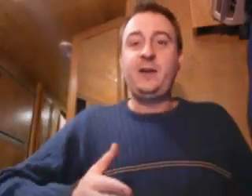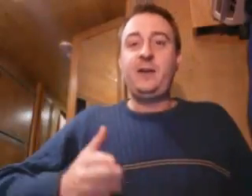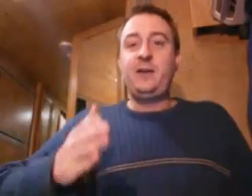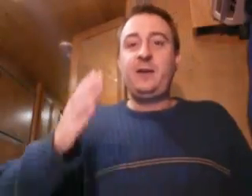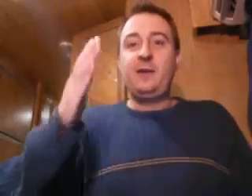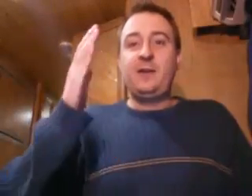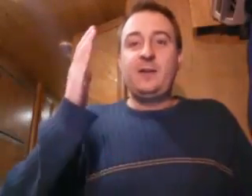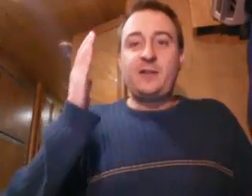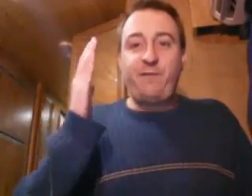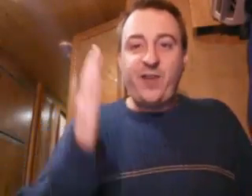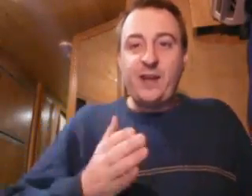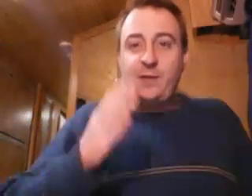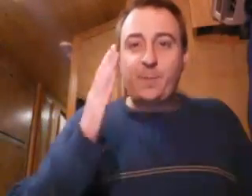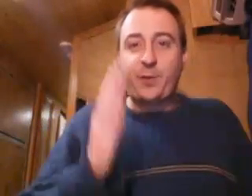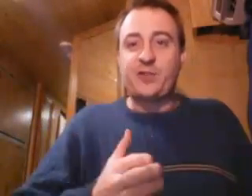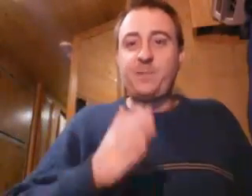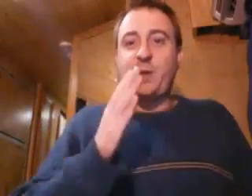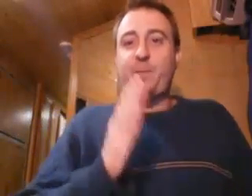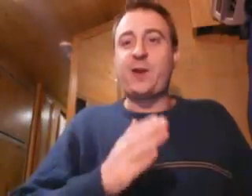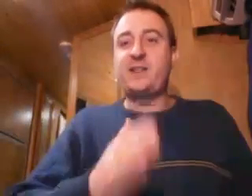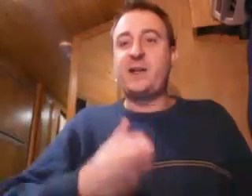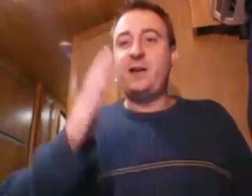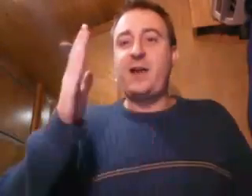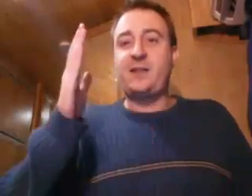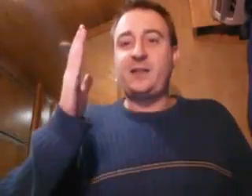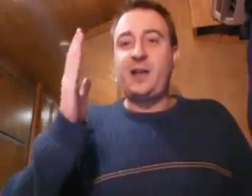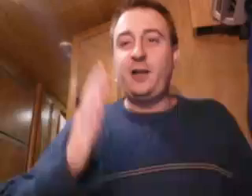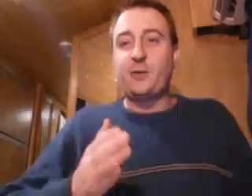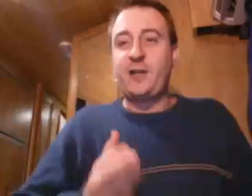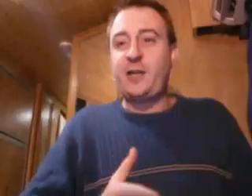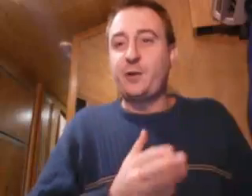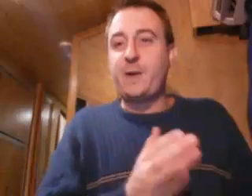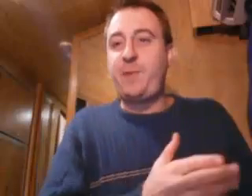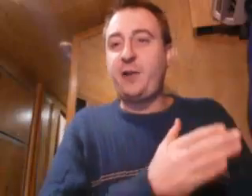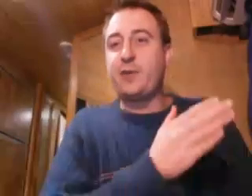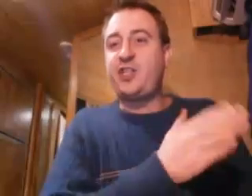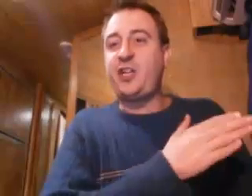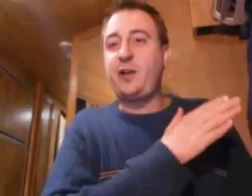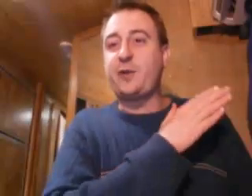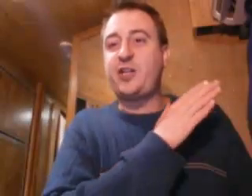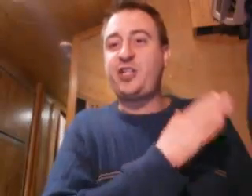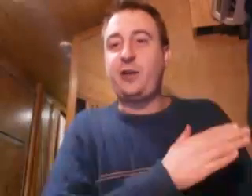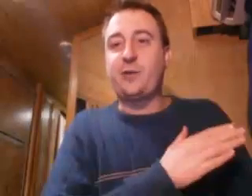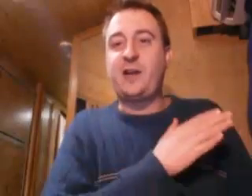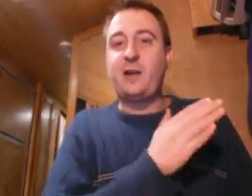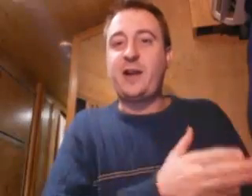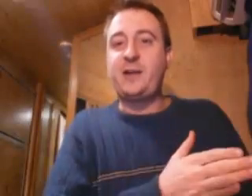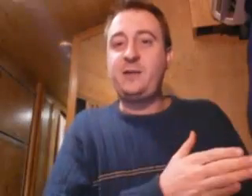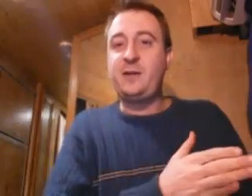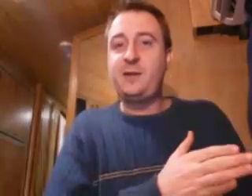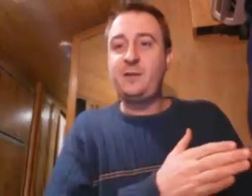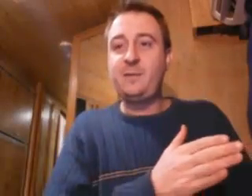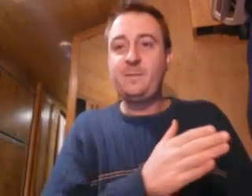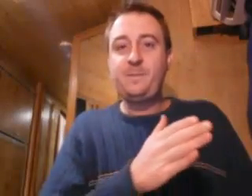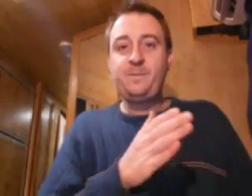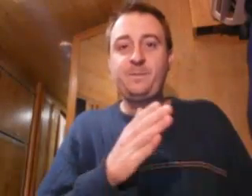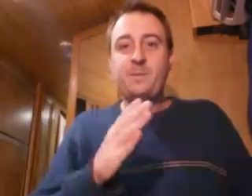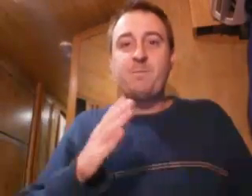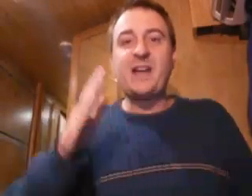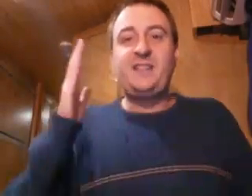defeating the presumptive president-elect Hillary, Hillary, Billary, Shillery, Shillery Clinton, by